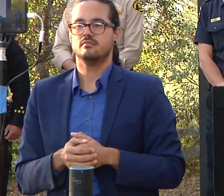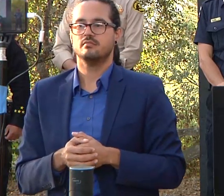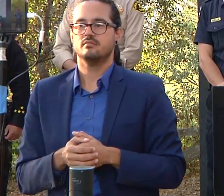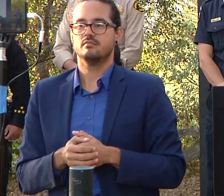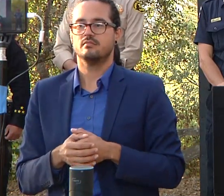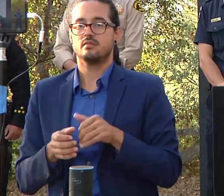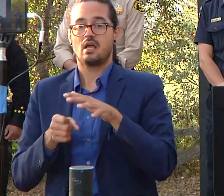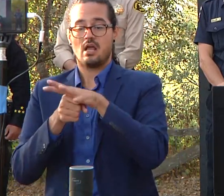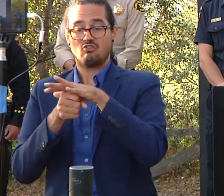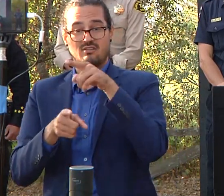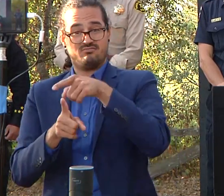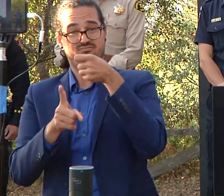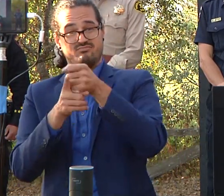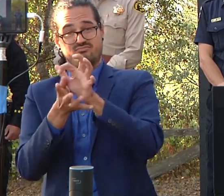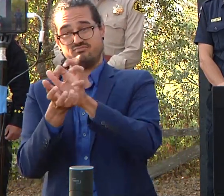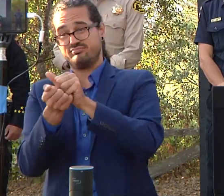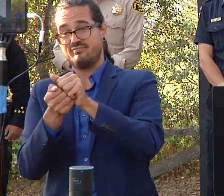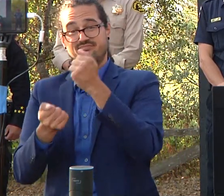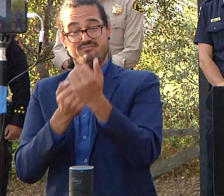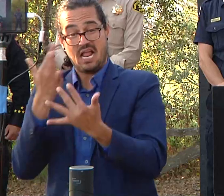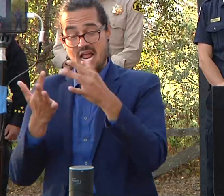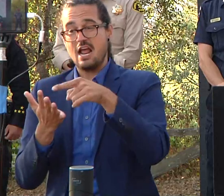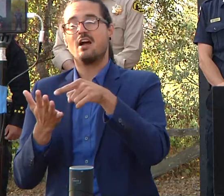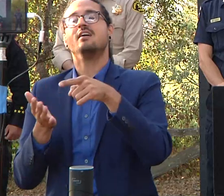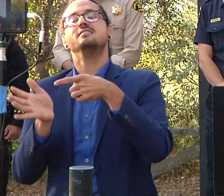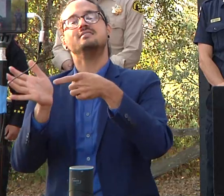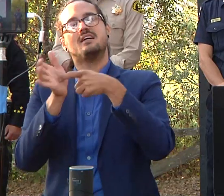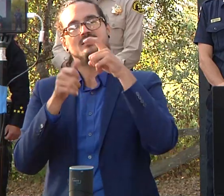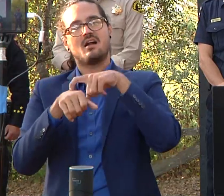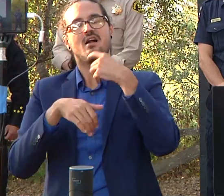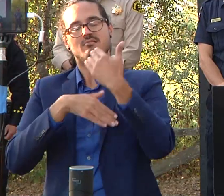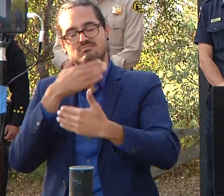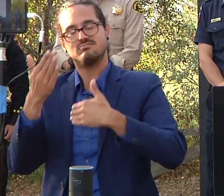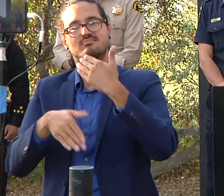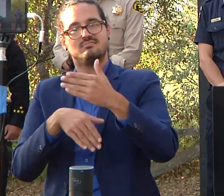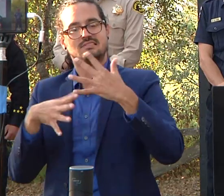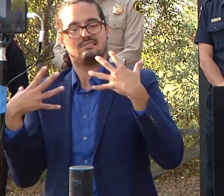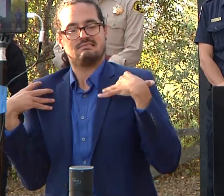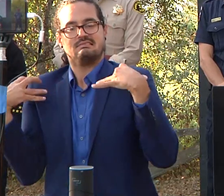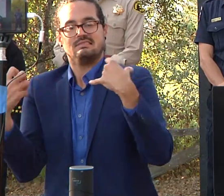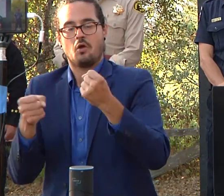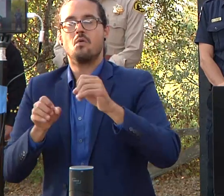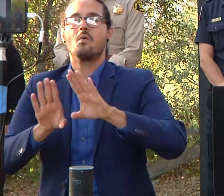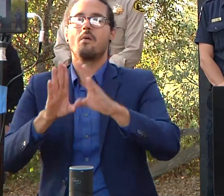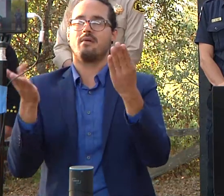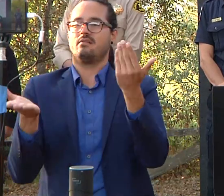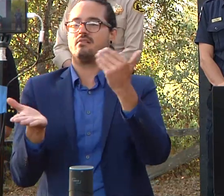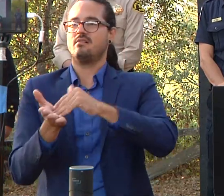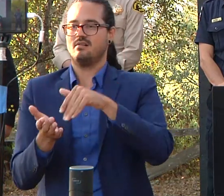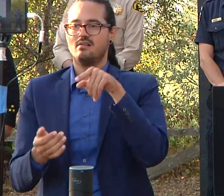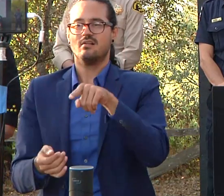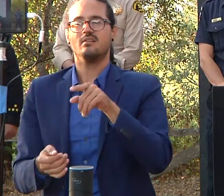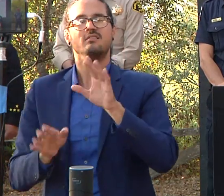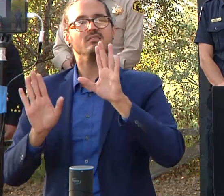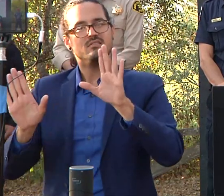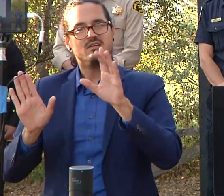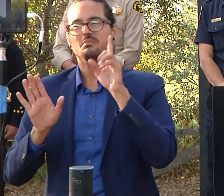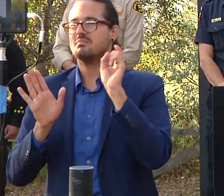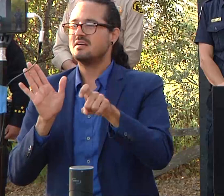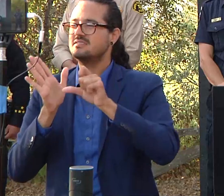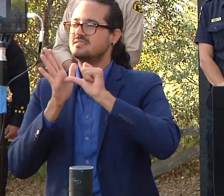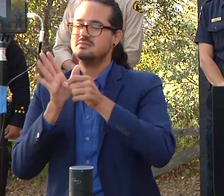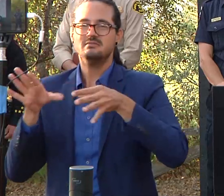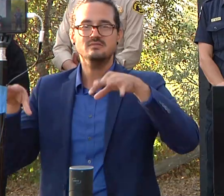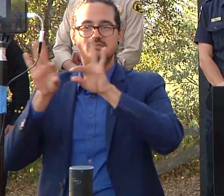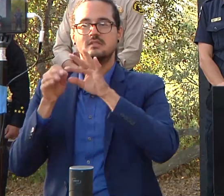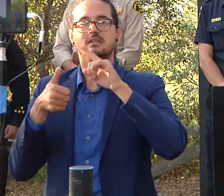for us to get make it safe for everybody to get back in there and make sure you have that vital resources available to you such as electricity and